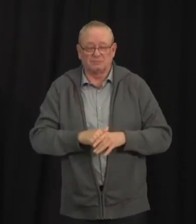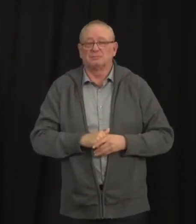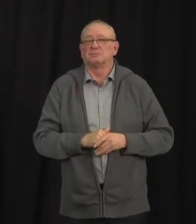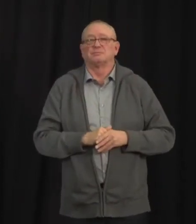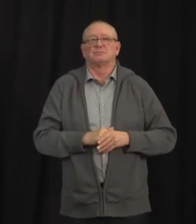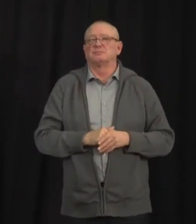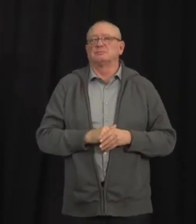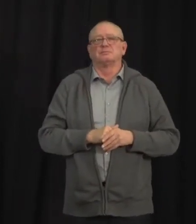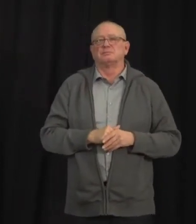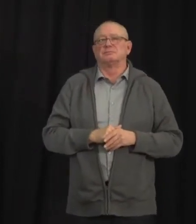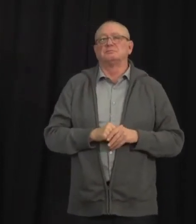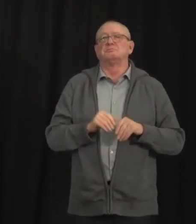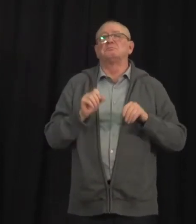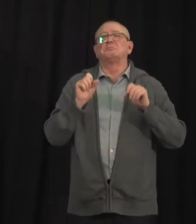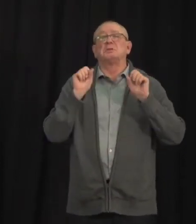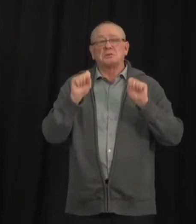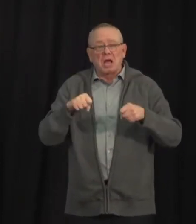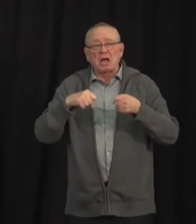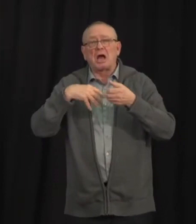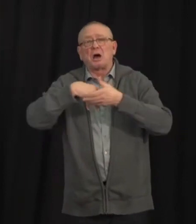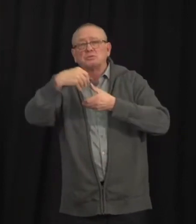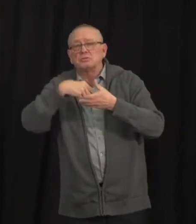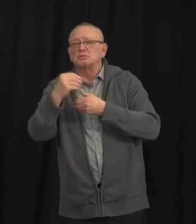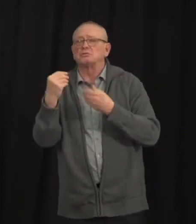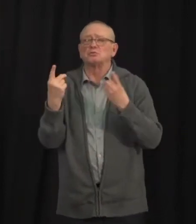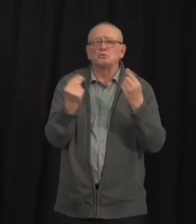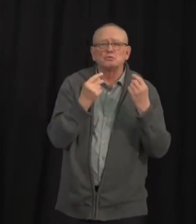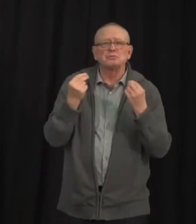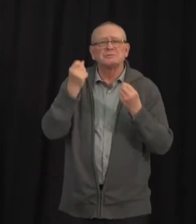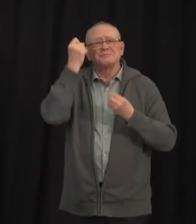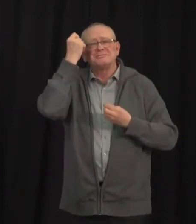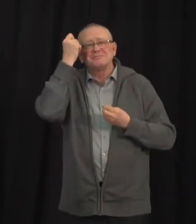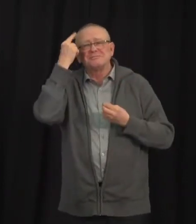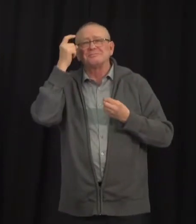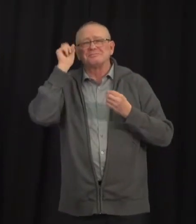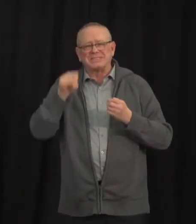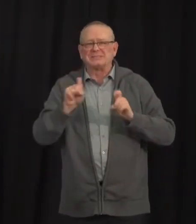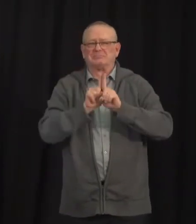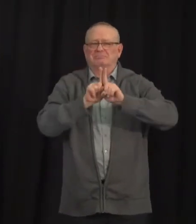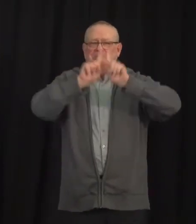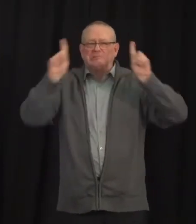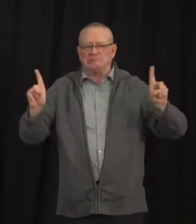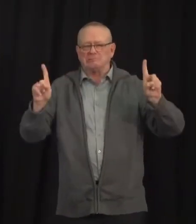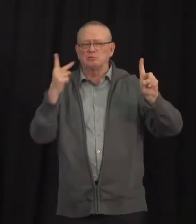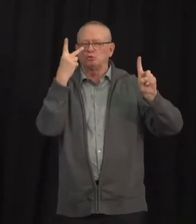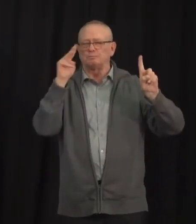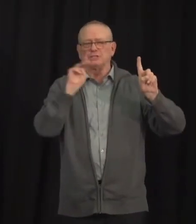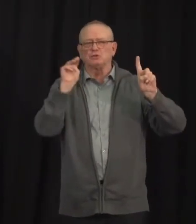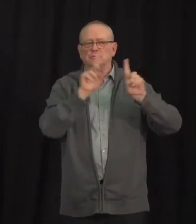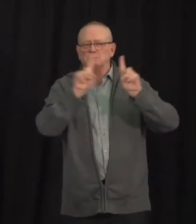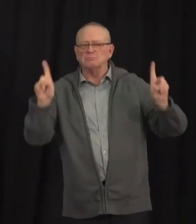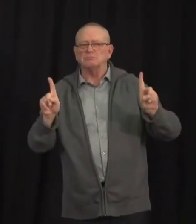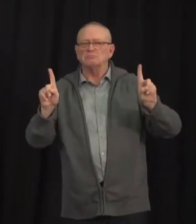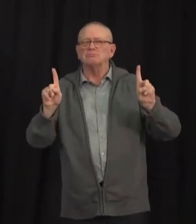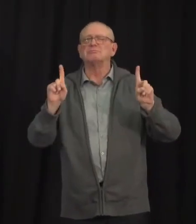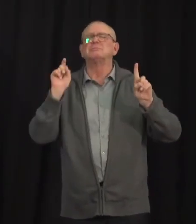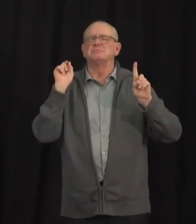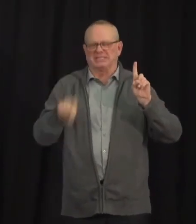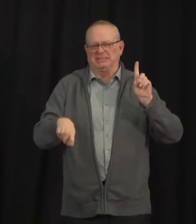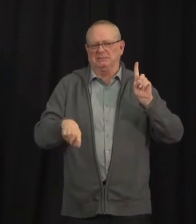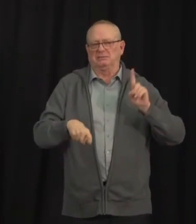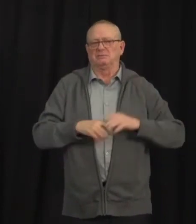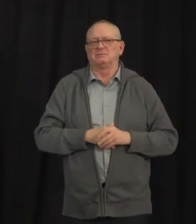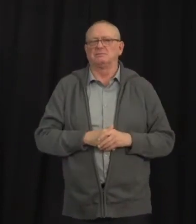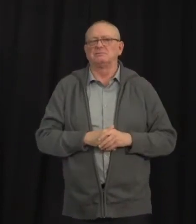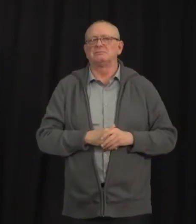households must stay at least two metres apart the whole time. We will be updating our website under sport and physical